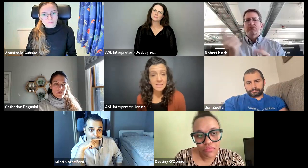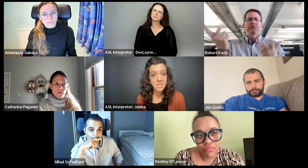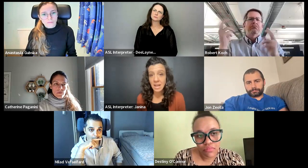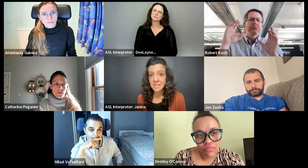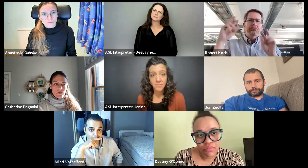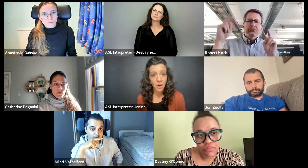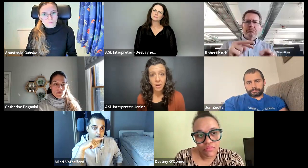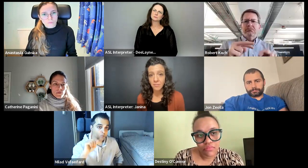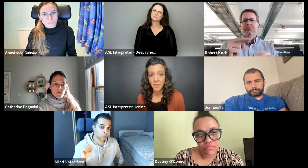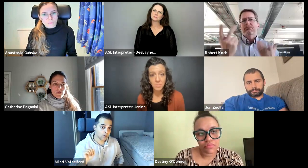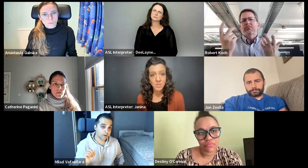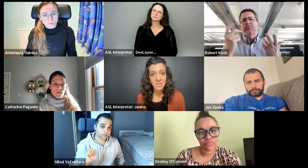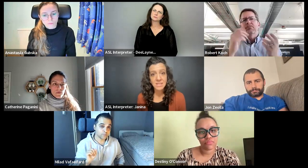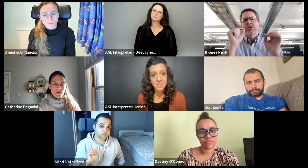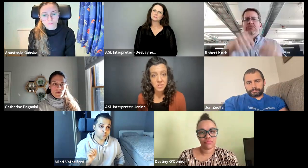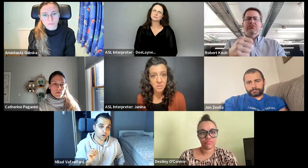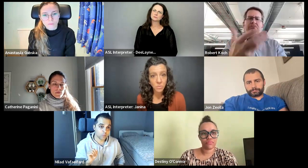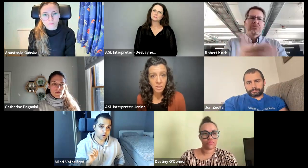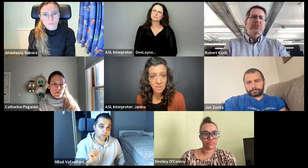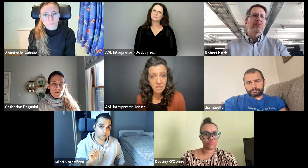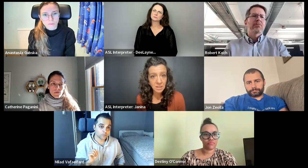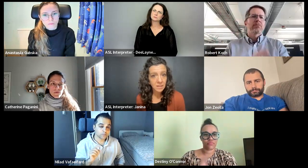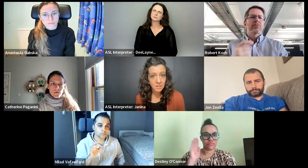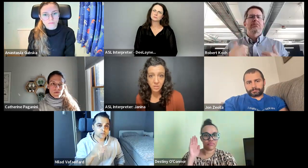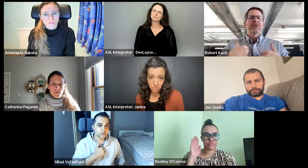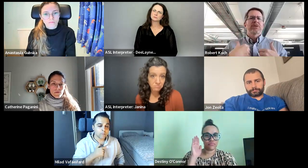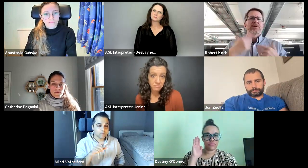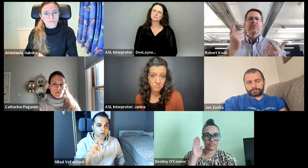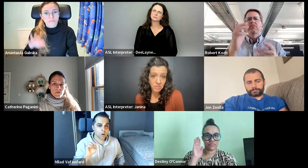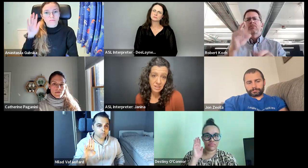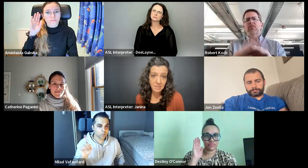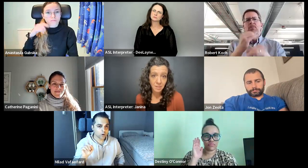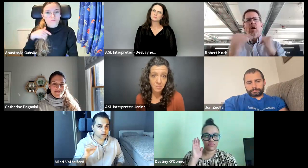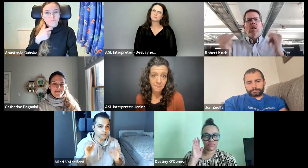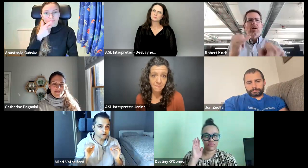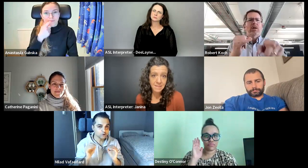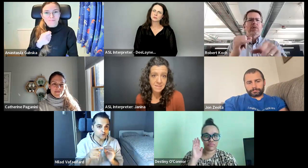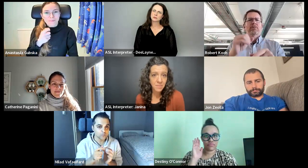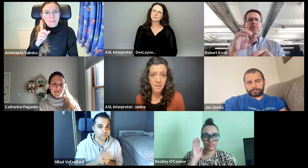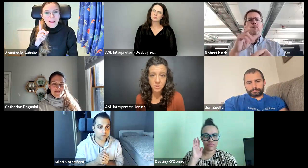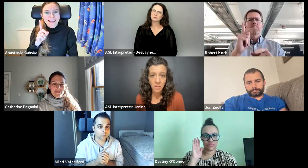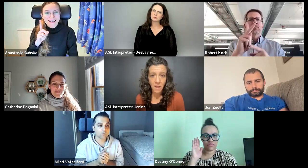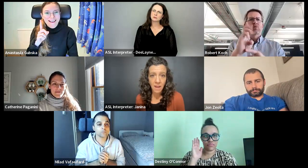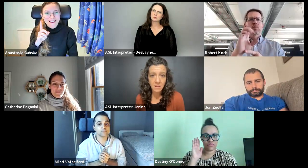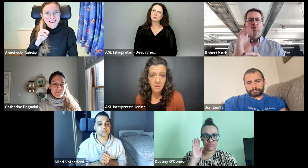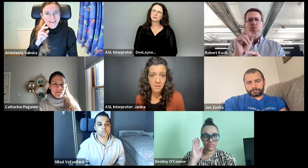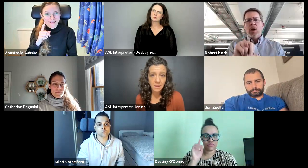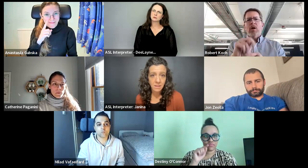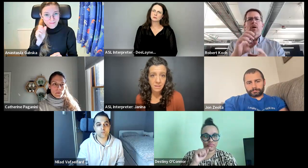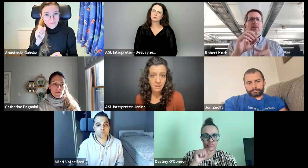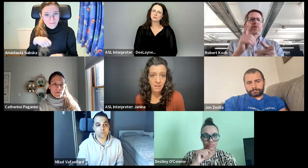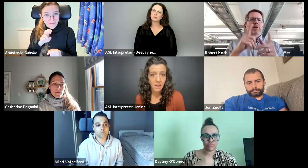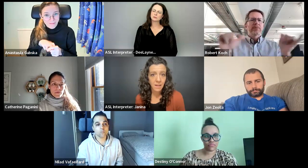and then I can teach any deaf or hard of hearing person that's interested in watching. So just a heads up, this is something I do online.